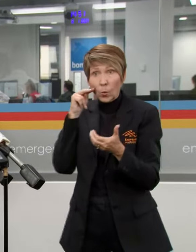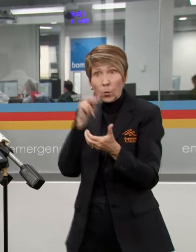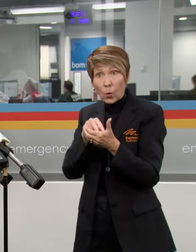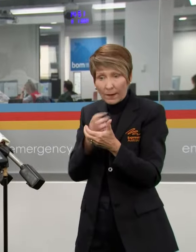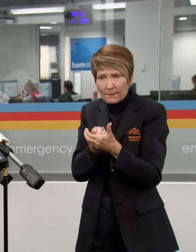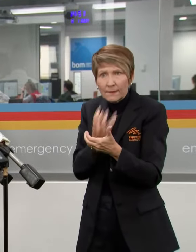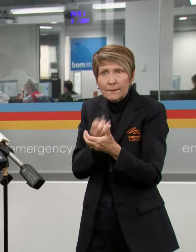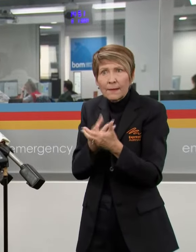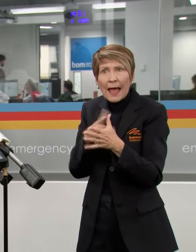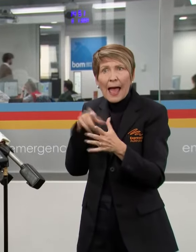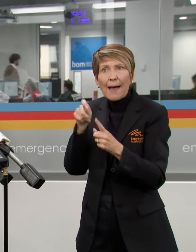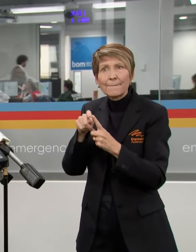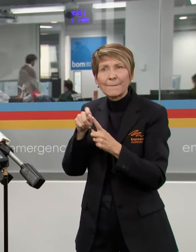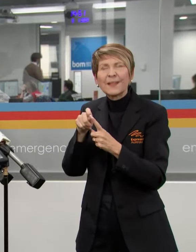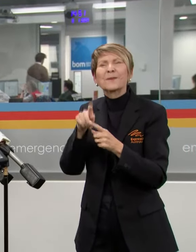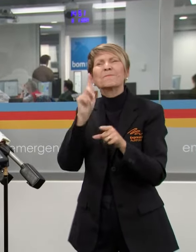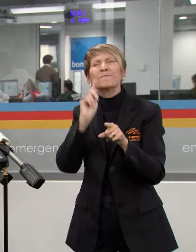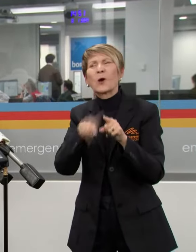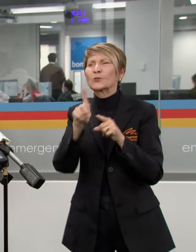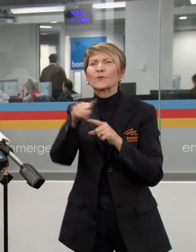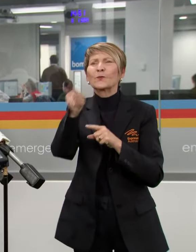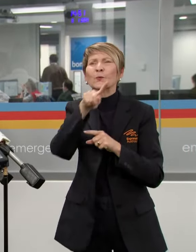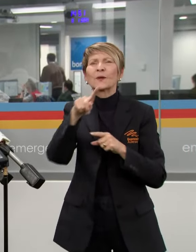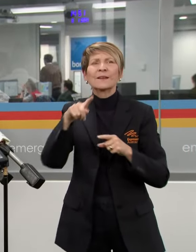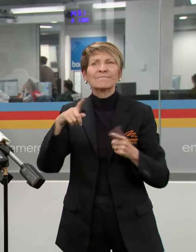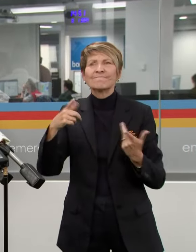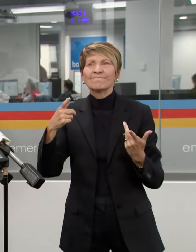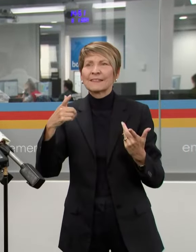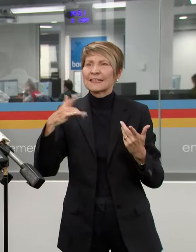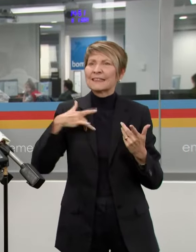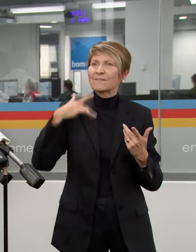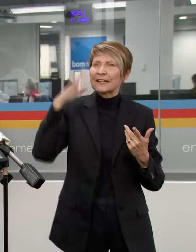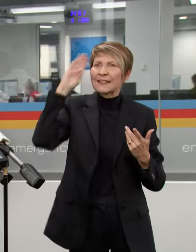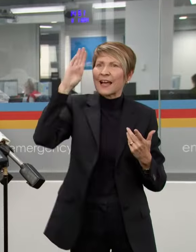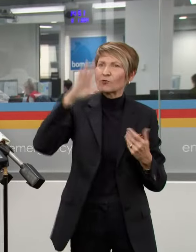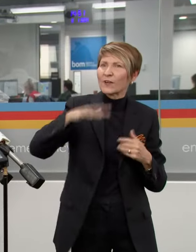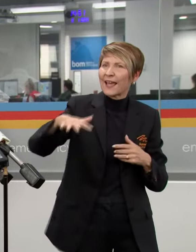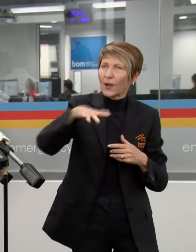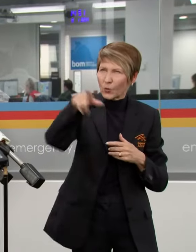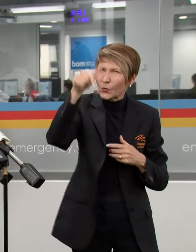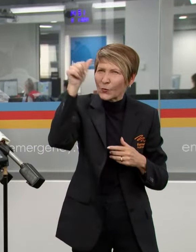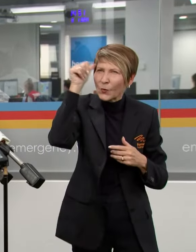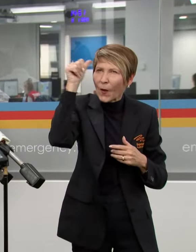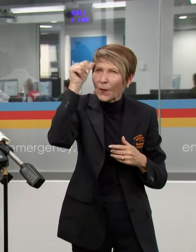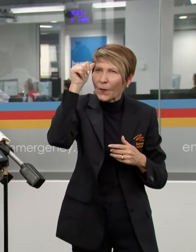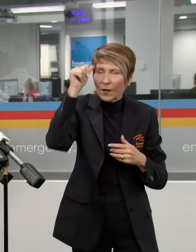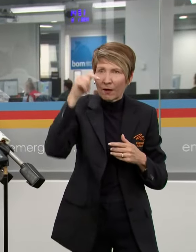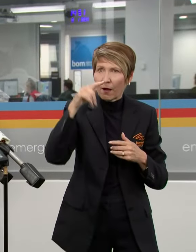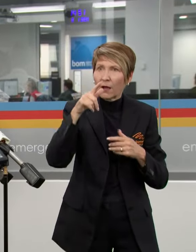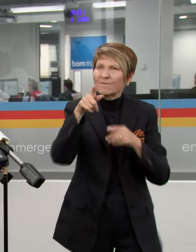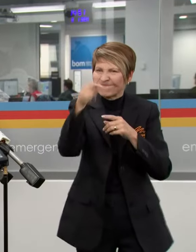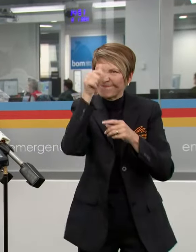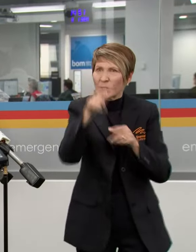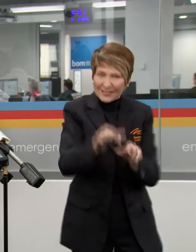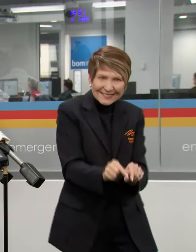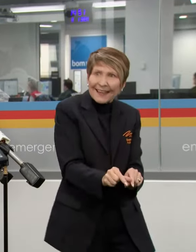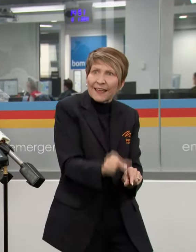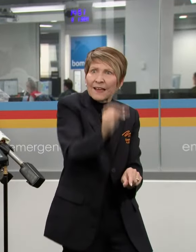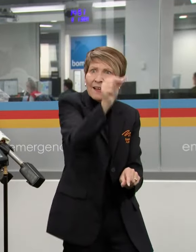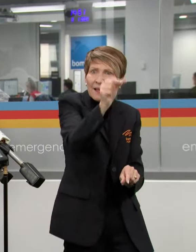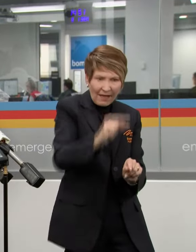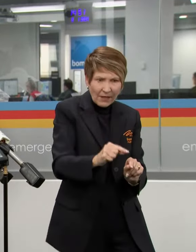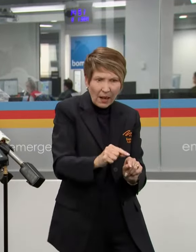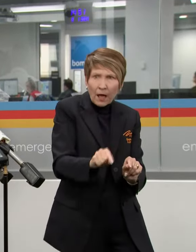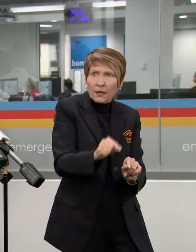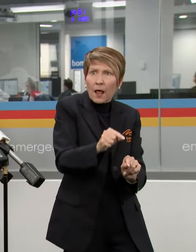Most people who live in these areas know whether they live in a flood-prone area. They know the heights, they know the levels, they're in tune with